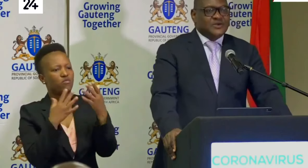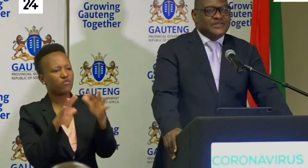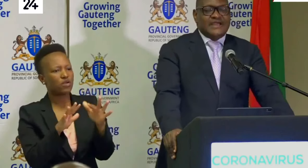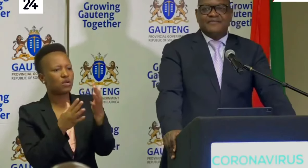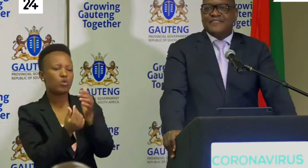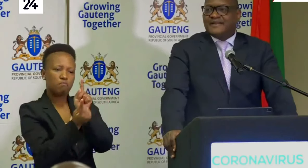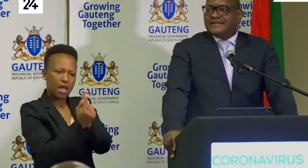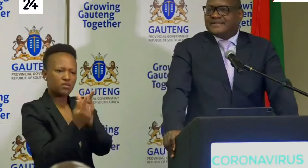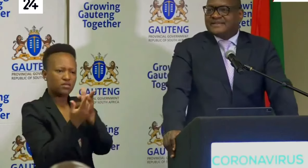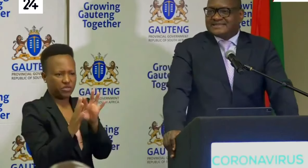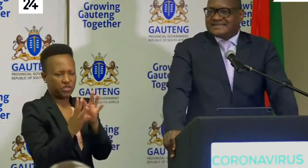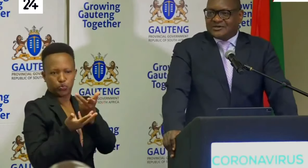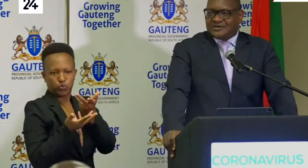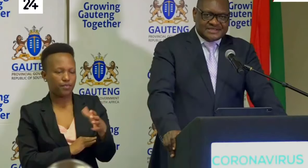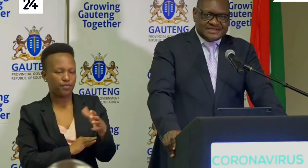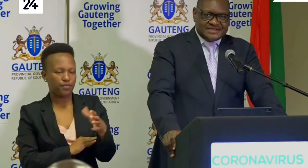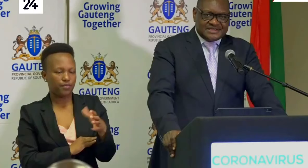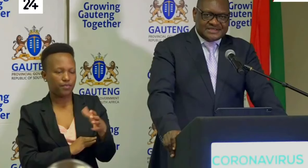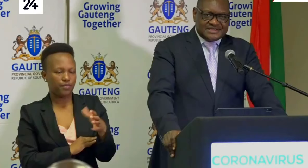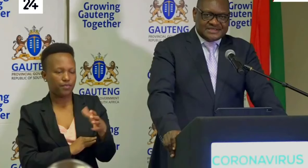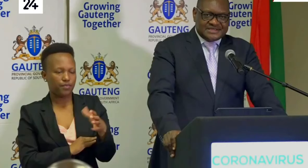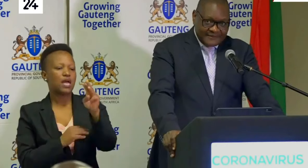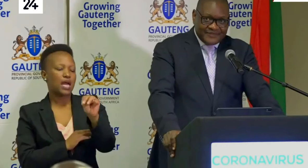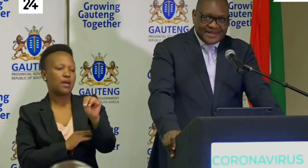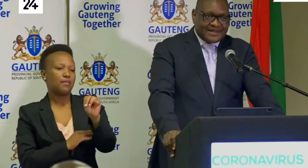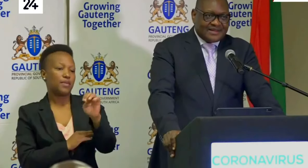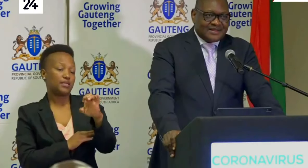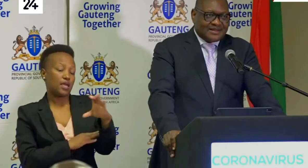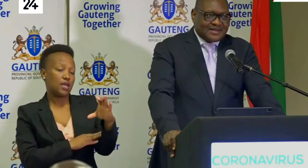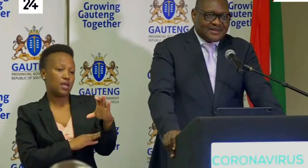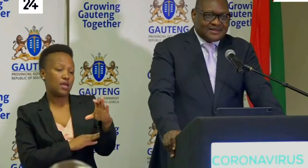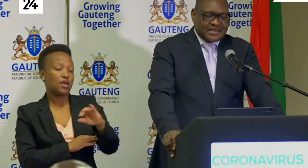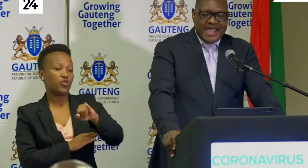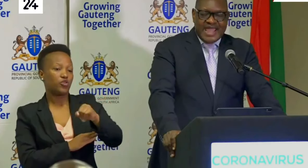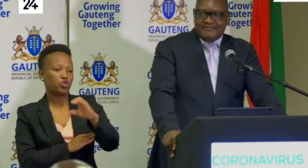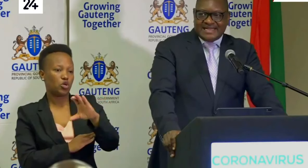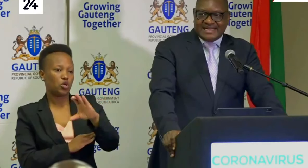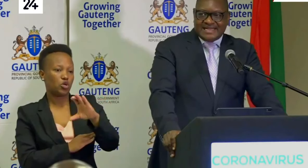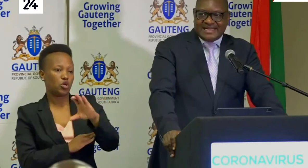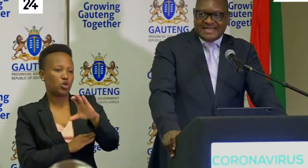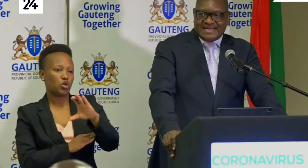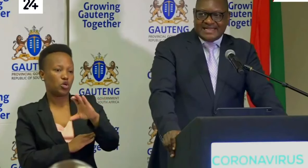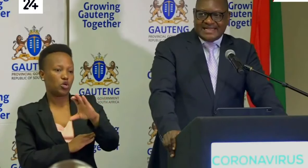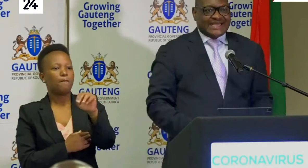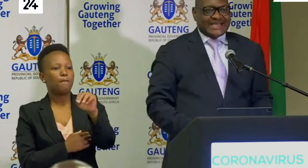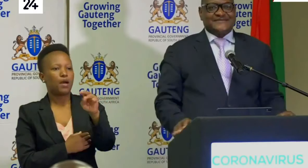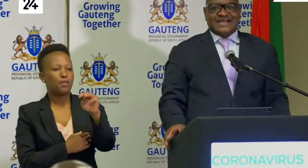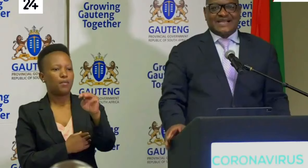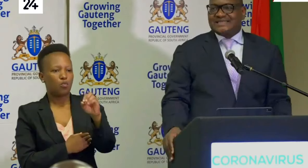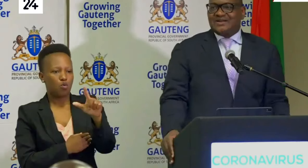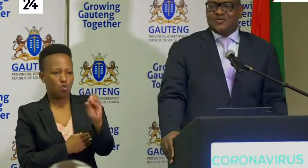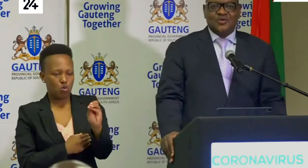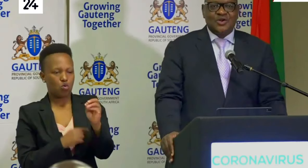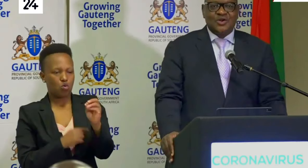We have met with them as the Gauteng pro, who is the main person on behalf of our